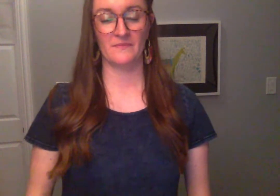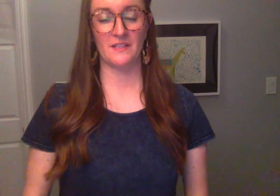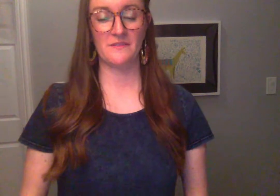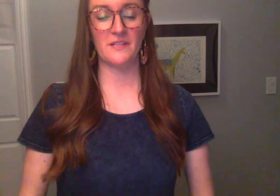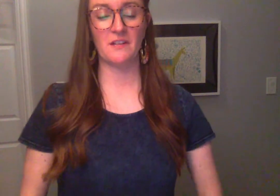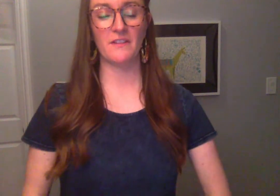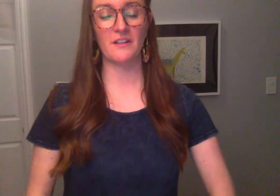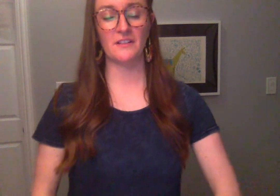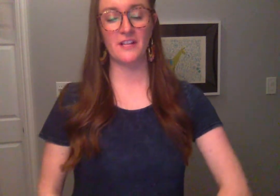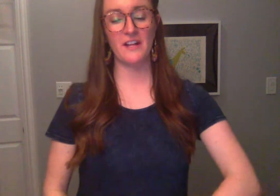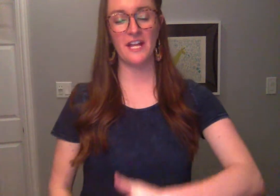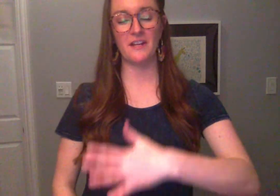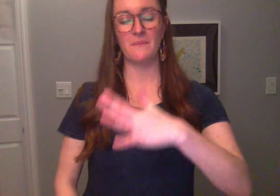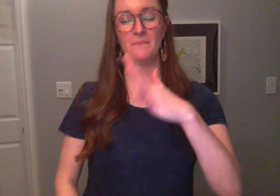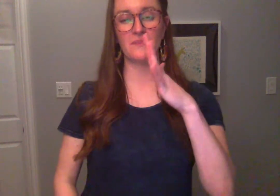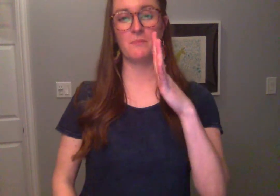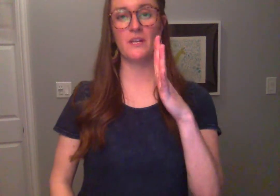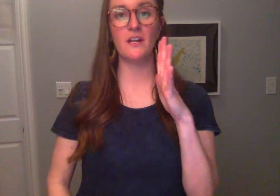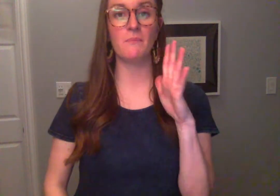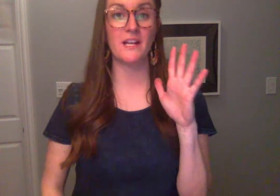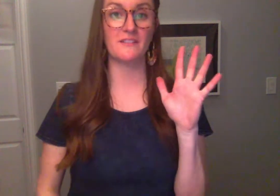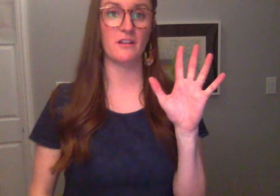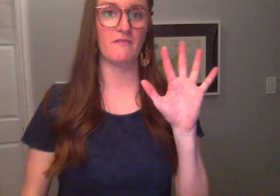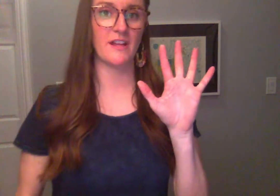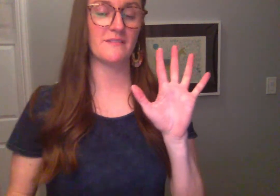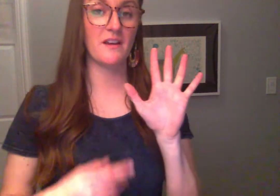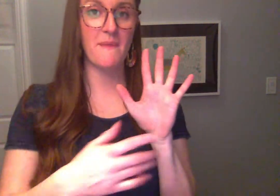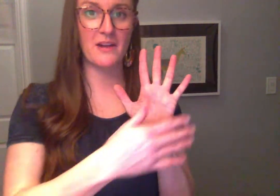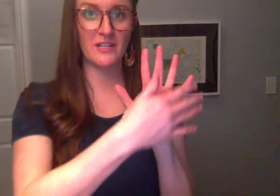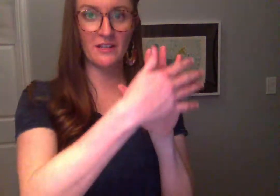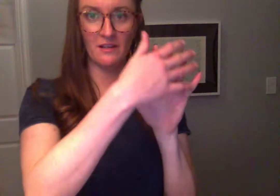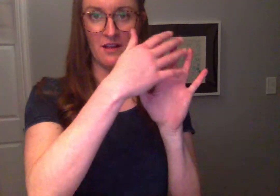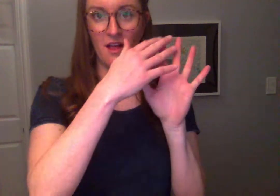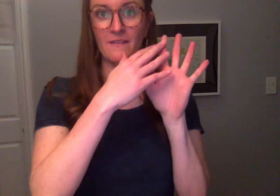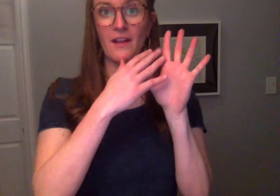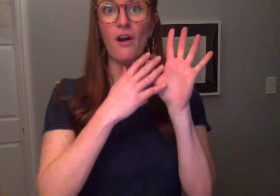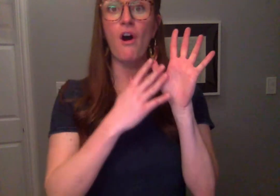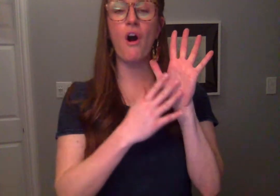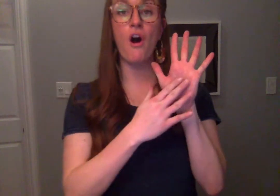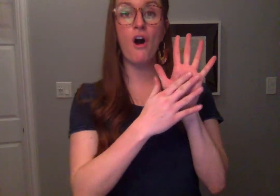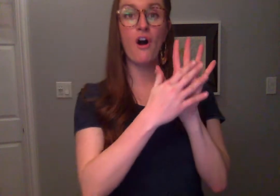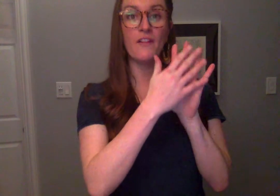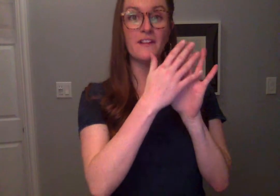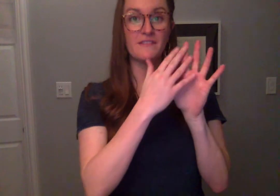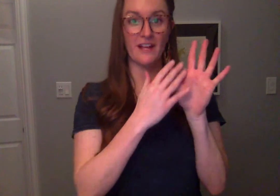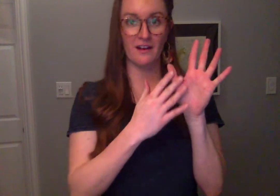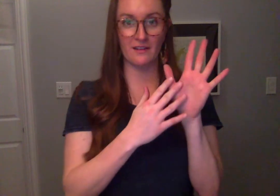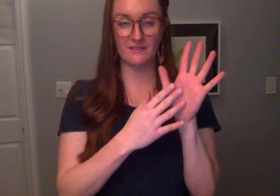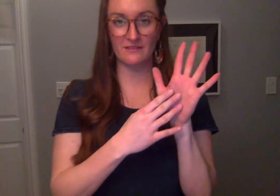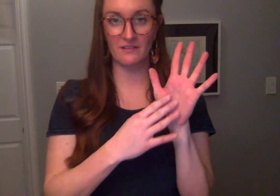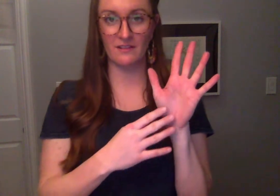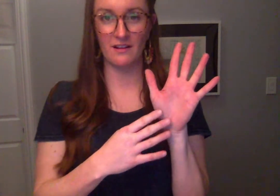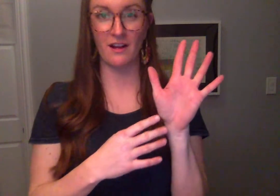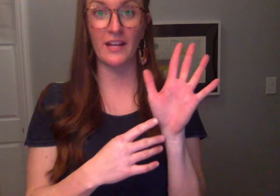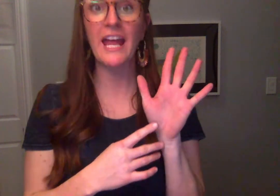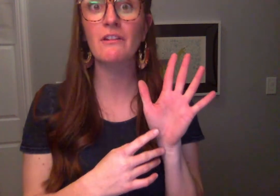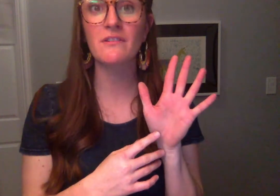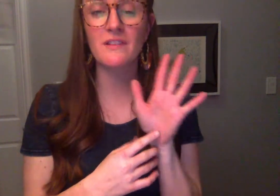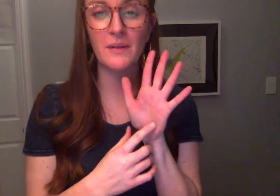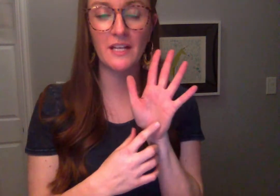Take your finger, take your hand up, put it up next to your face and imagine that all these fingers are candles that we need